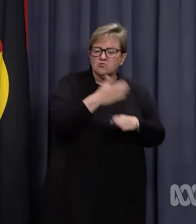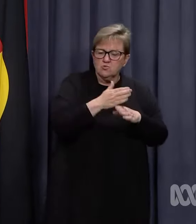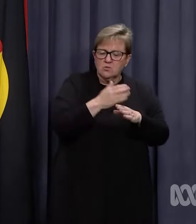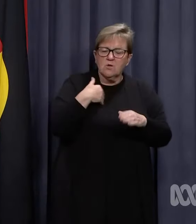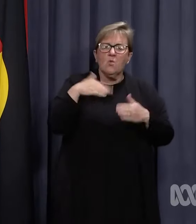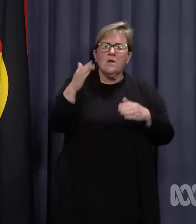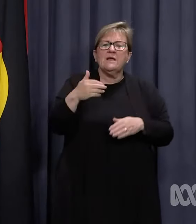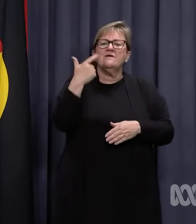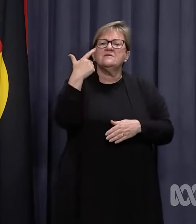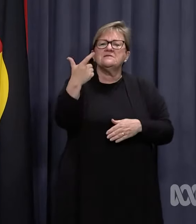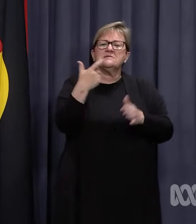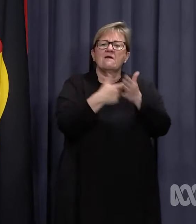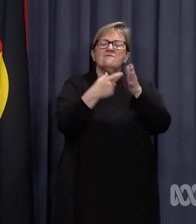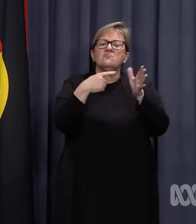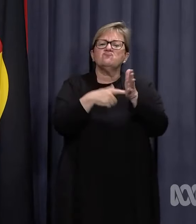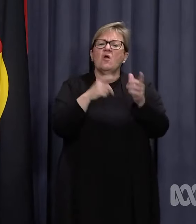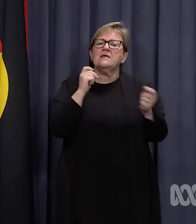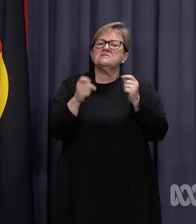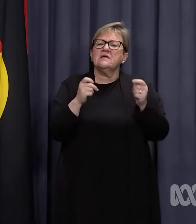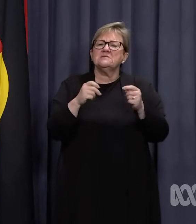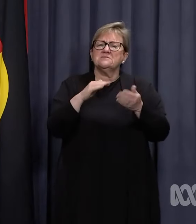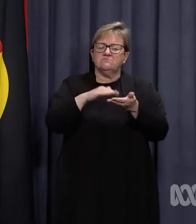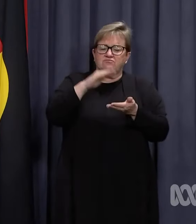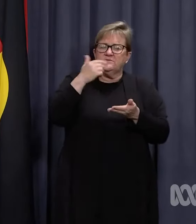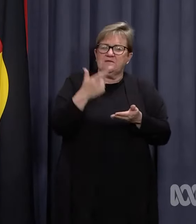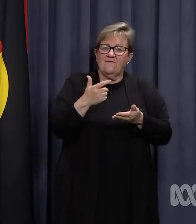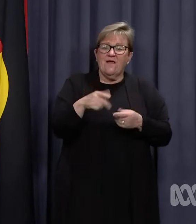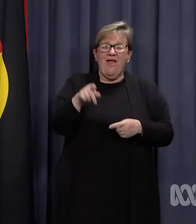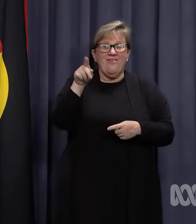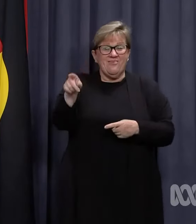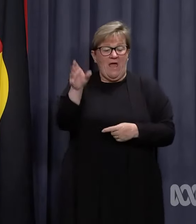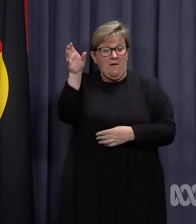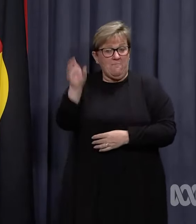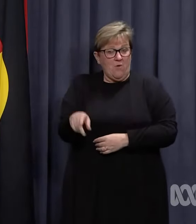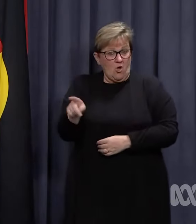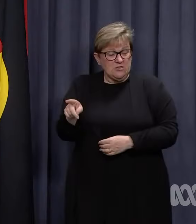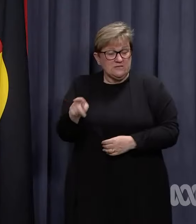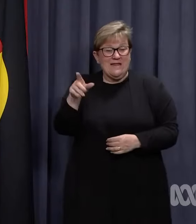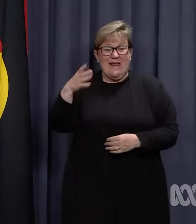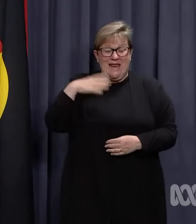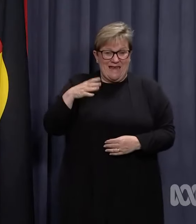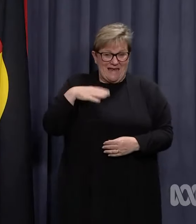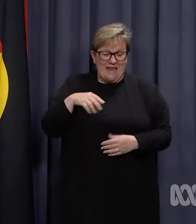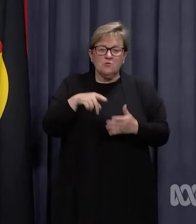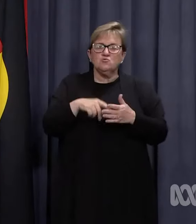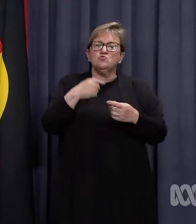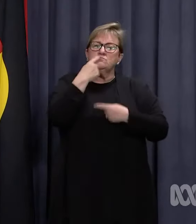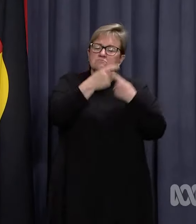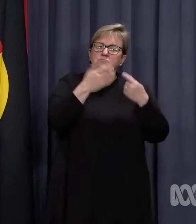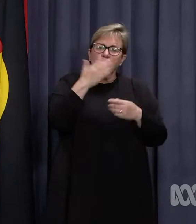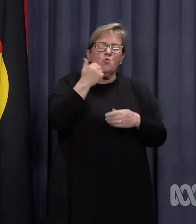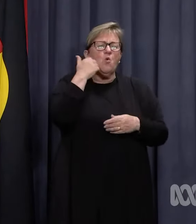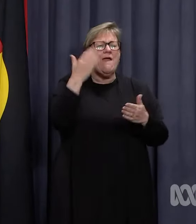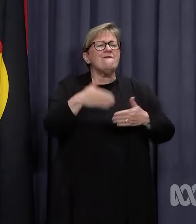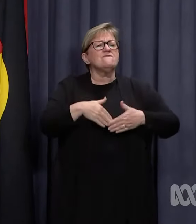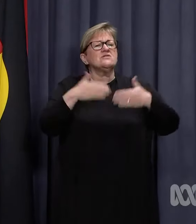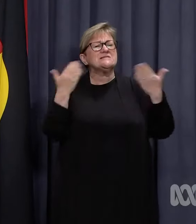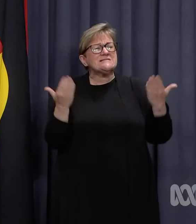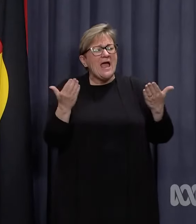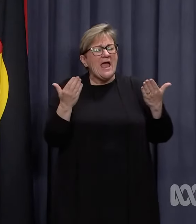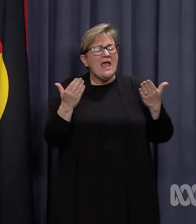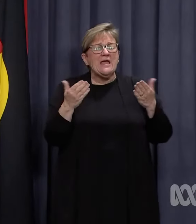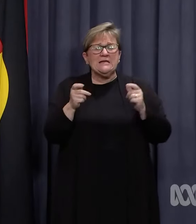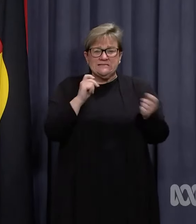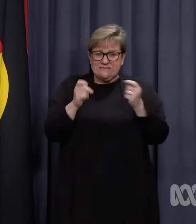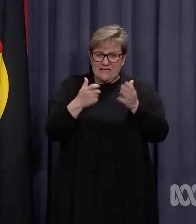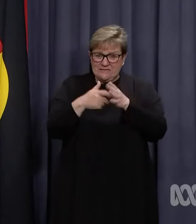seven rapid antigen tests. That critical worker will then be required to confirm with the school each day the